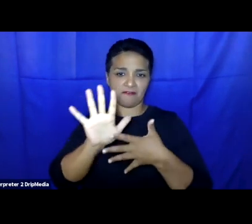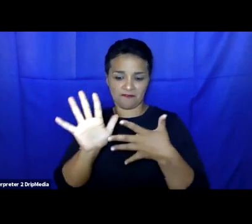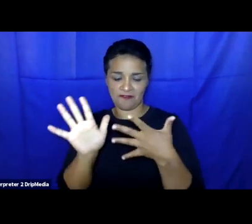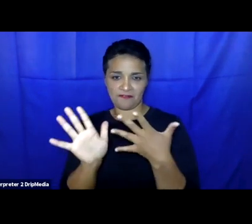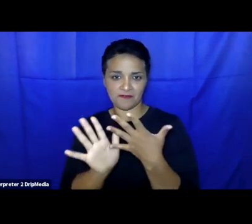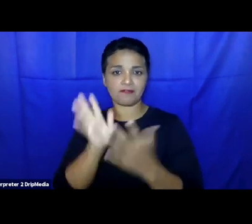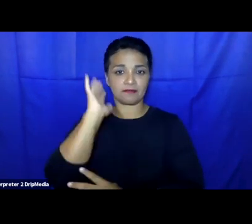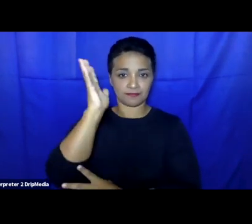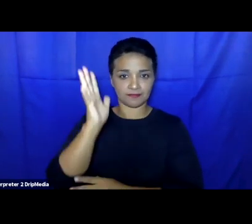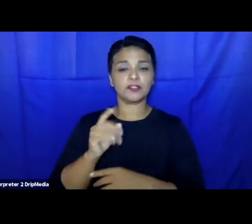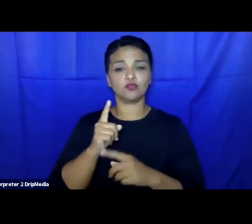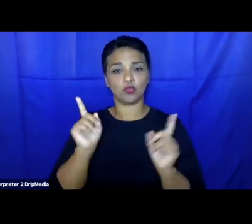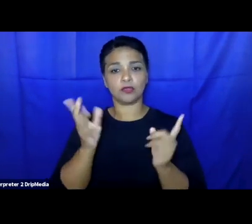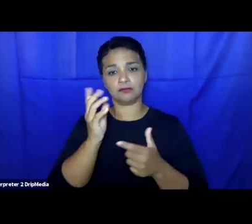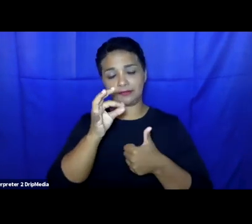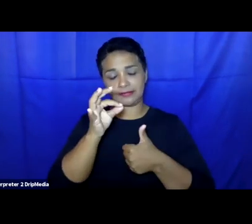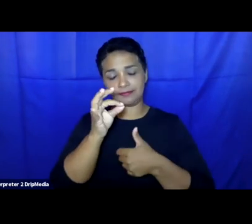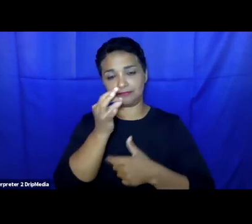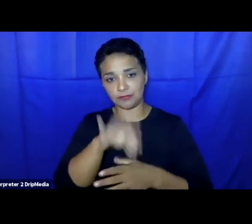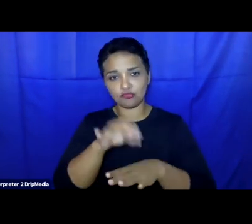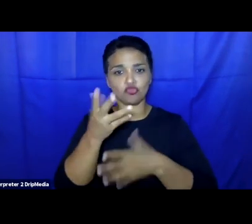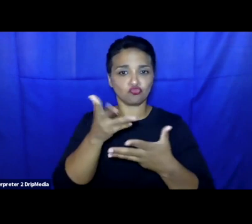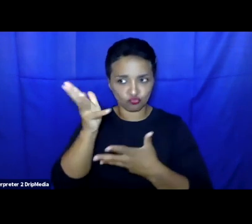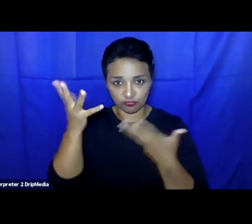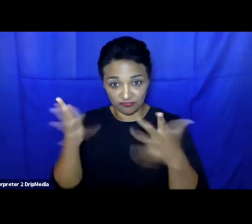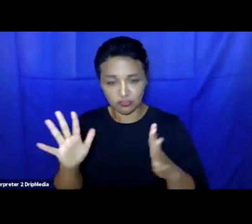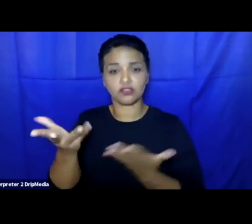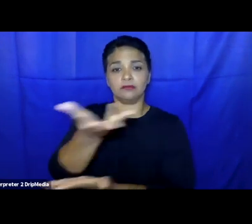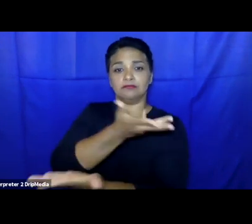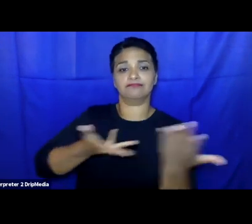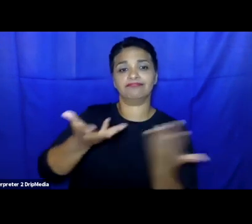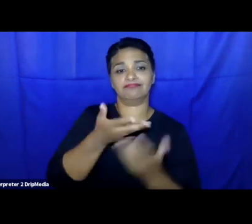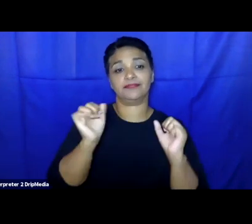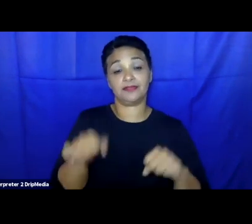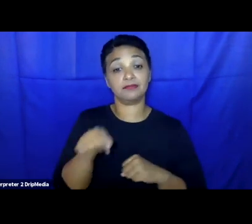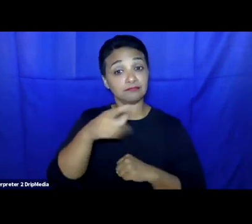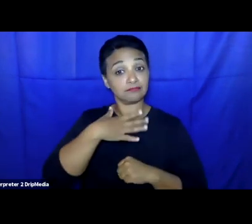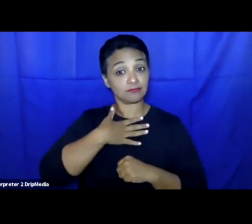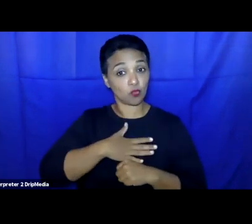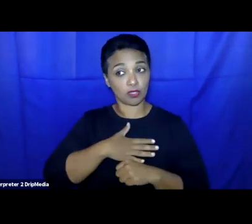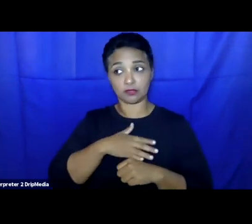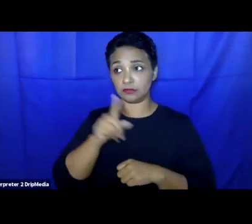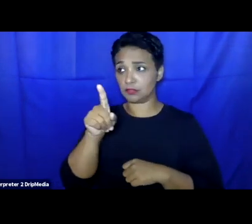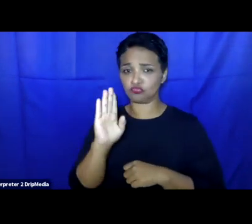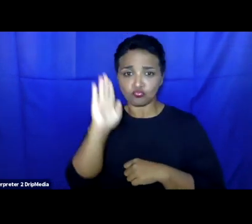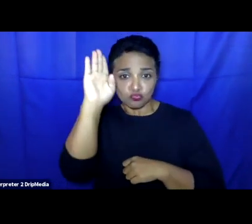discussion with the audience. And in view of this, I would like to invite you to type your question using the